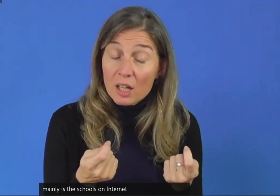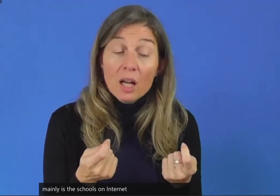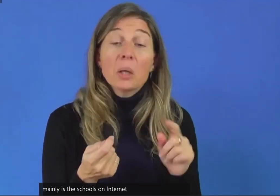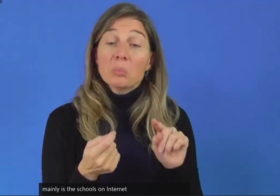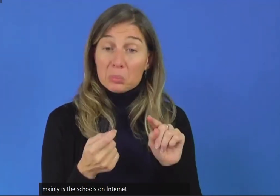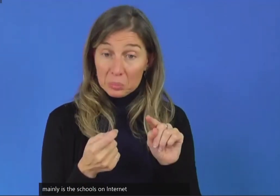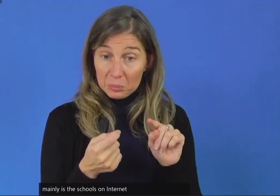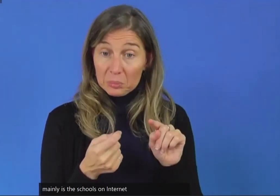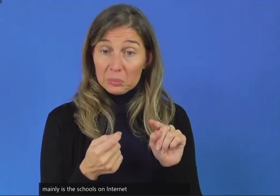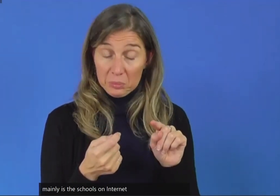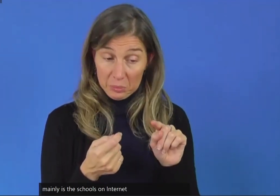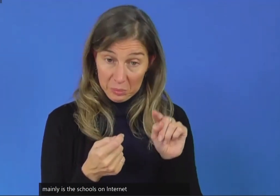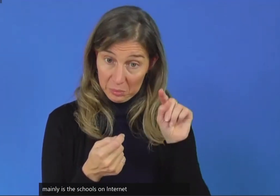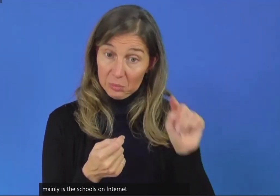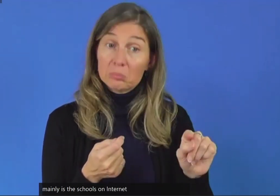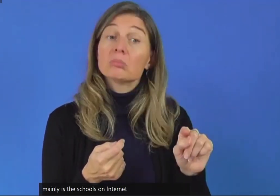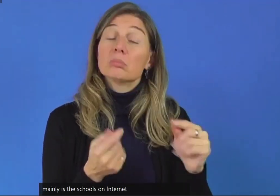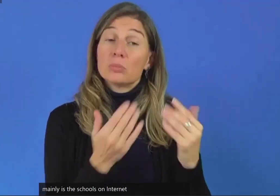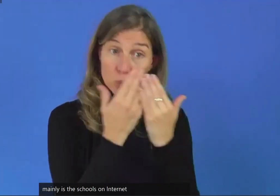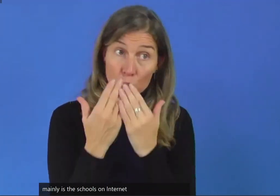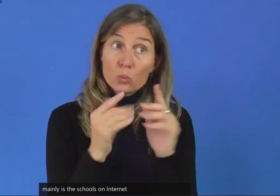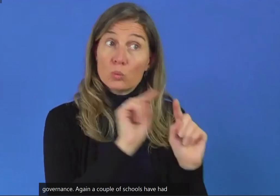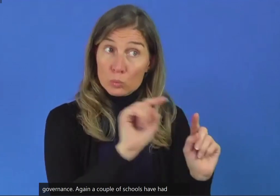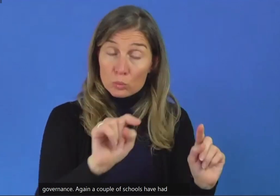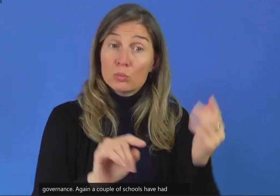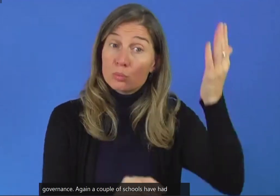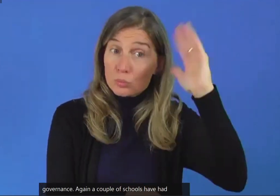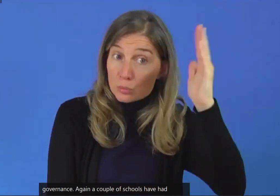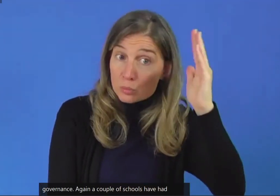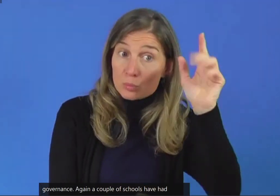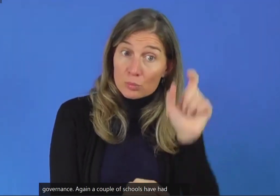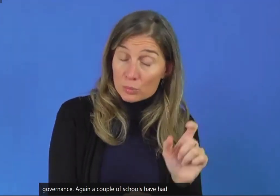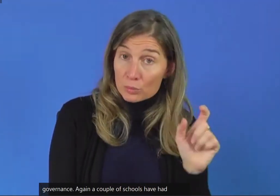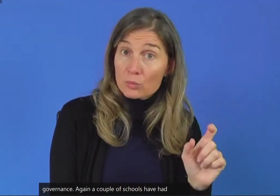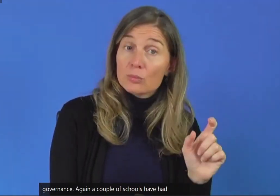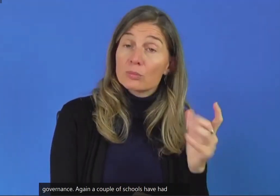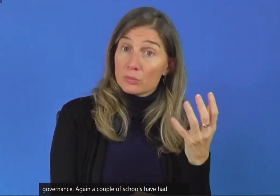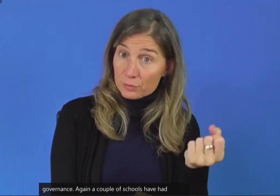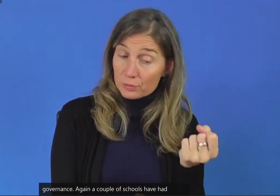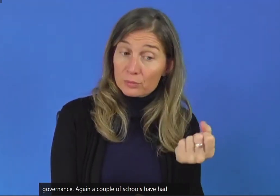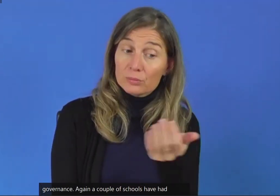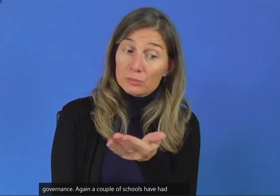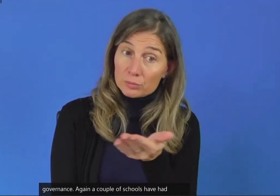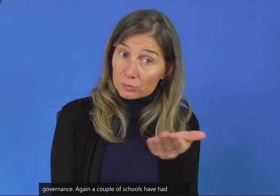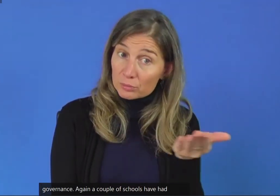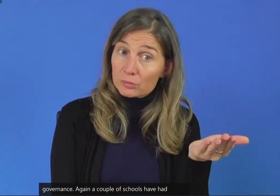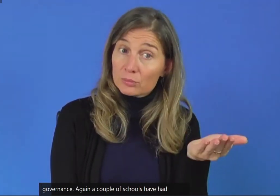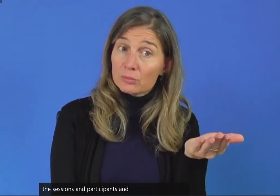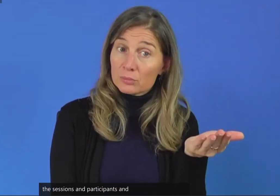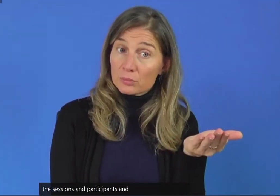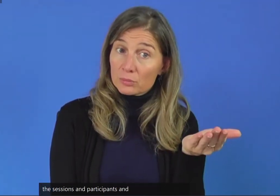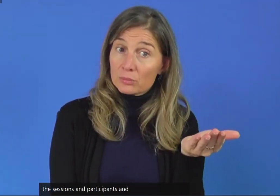participants and speakers, those who have or have the experience of